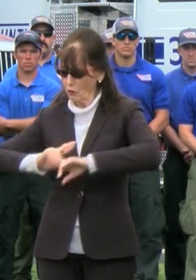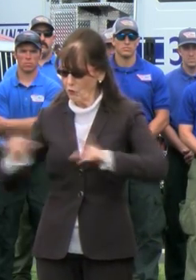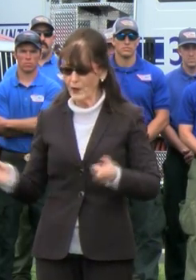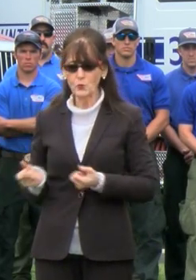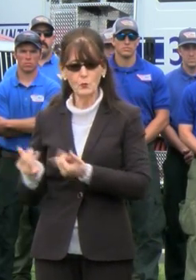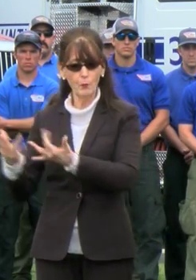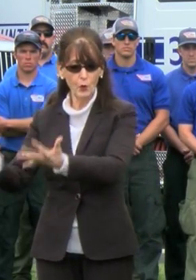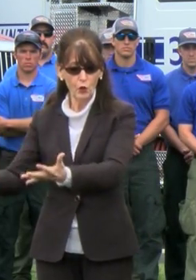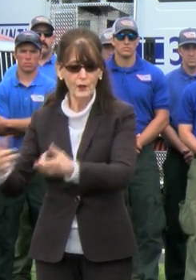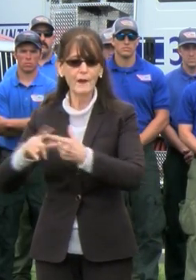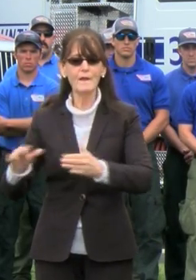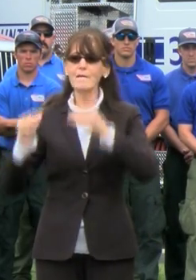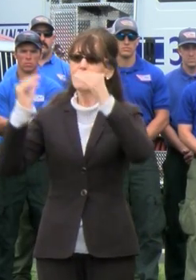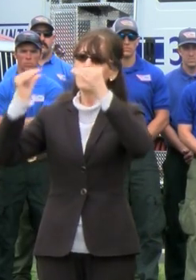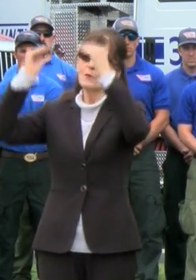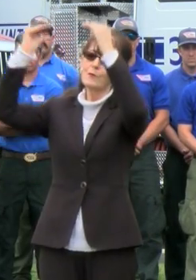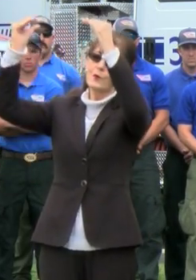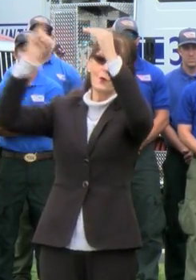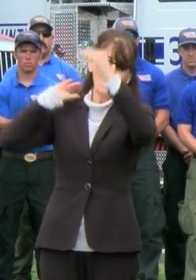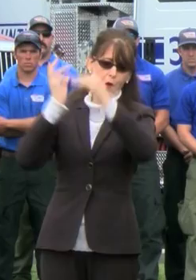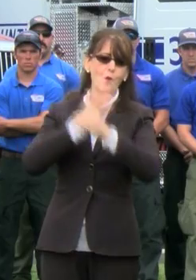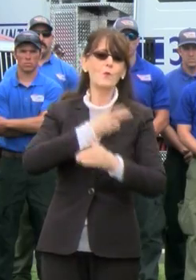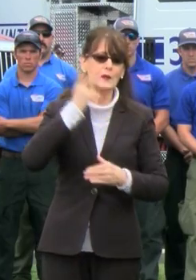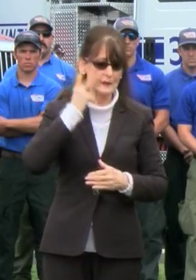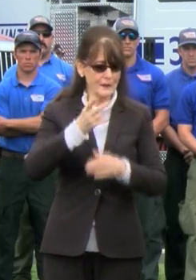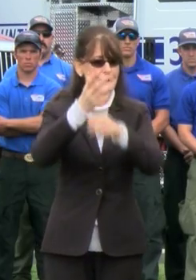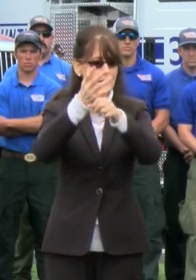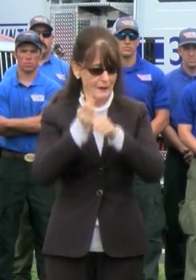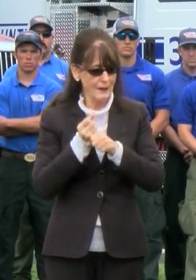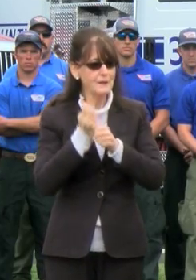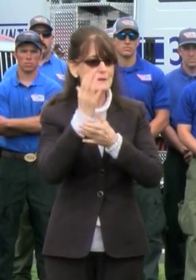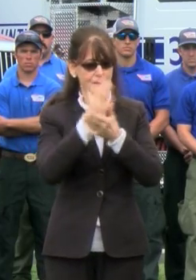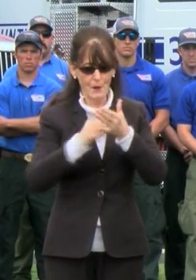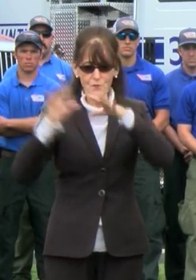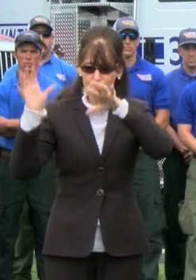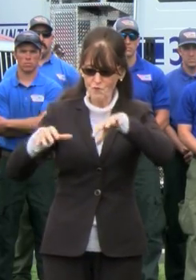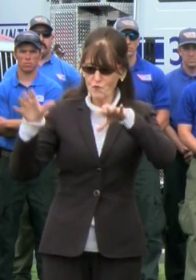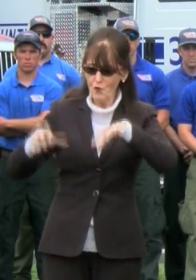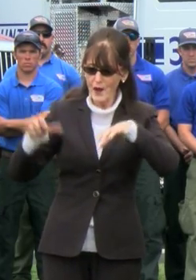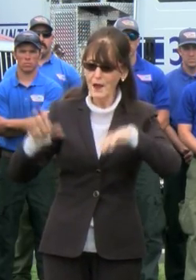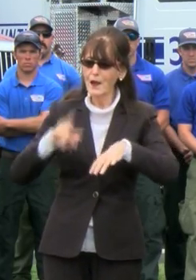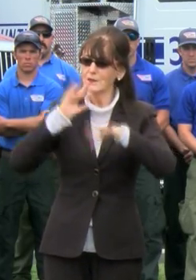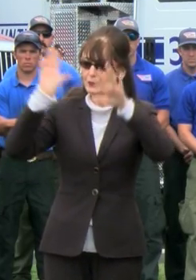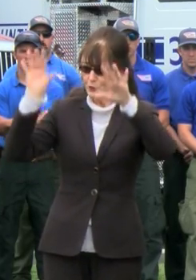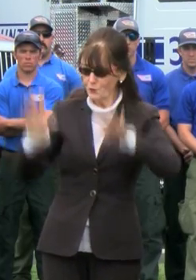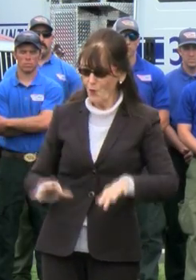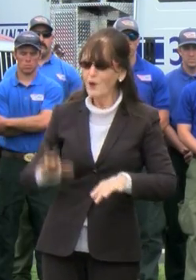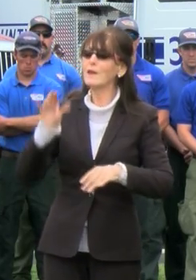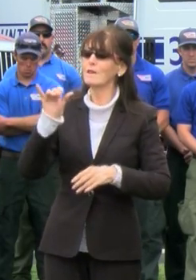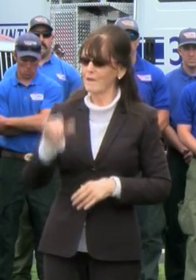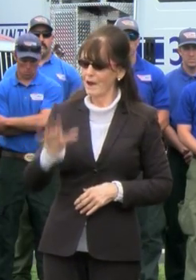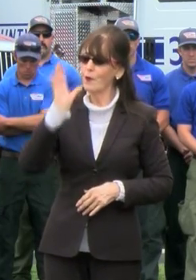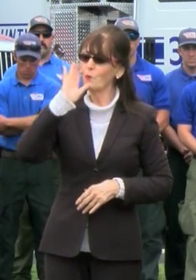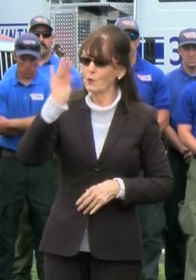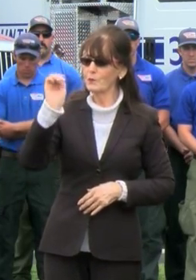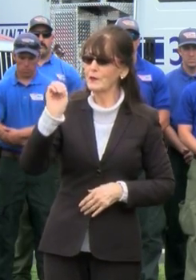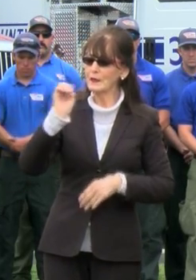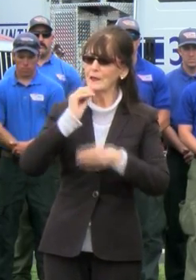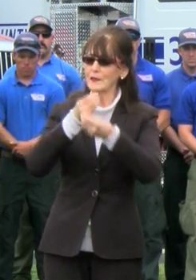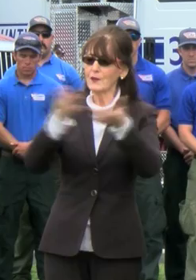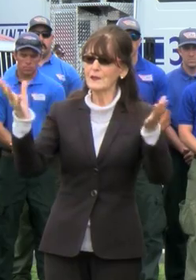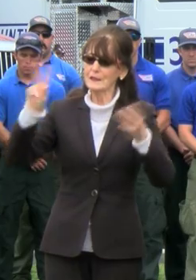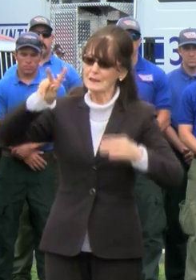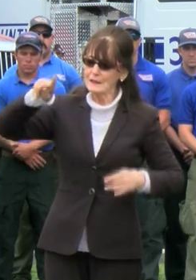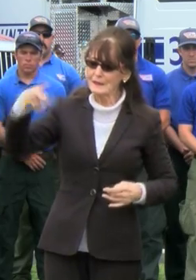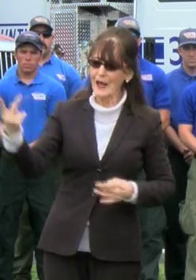In the upper elevations where we did receive some substantial rainfall and snow that's actually going to give a